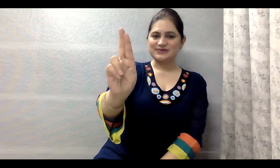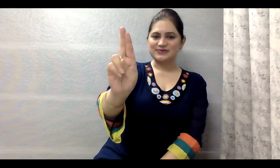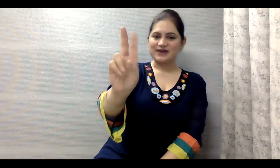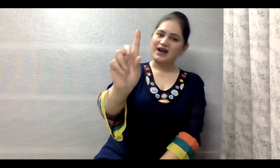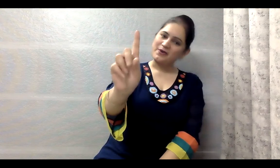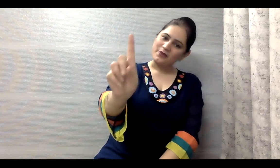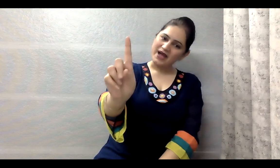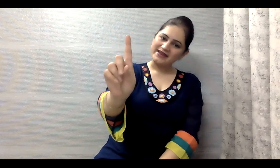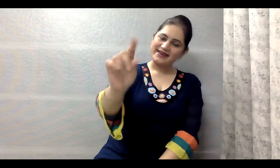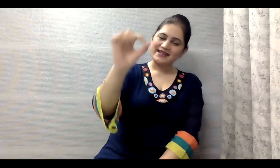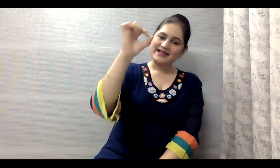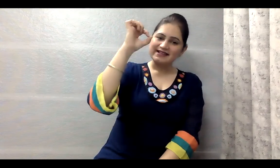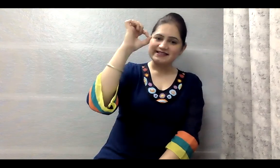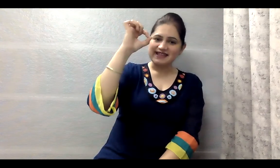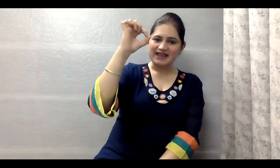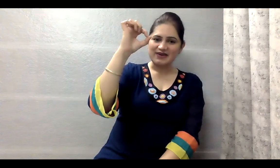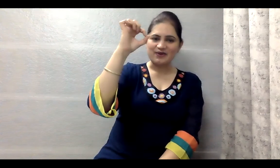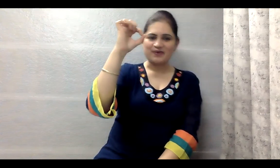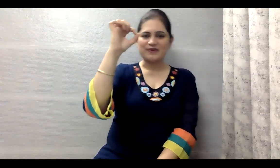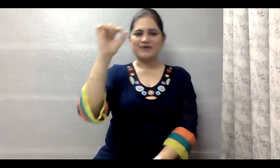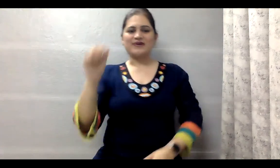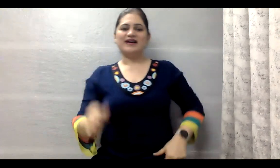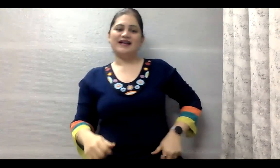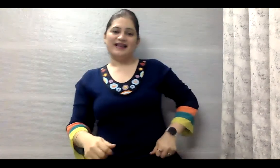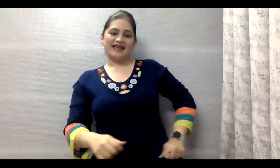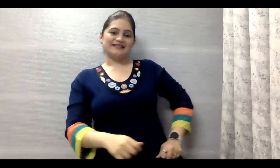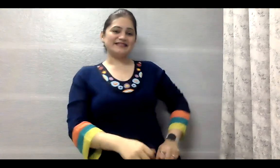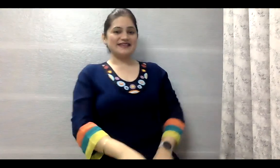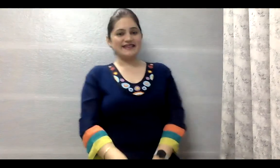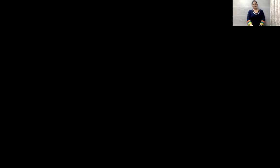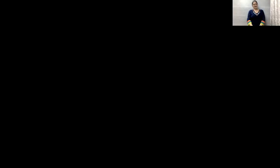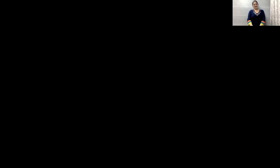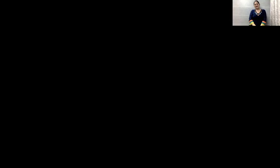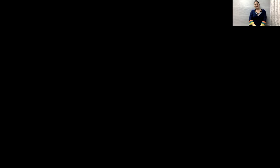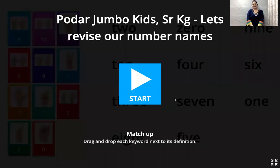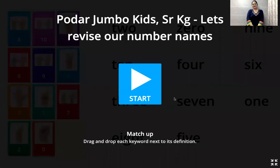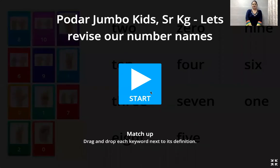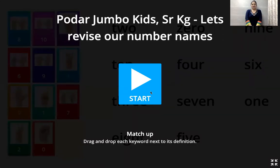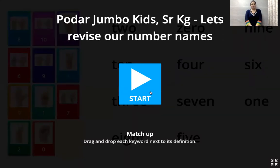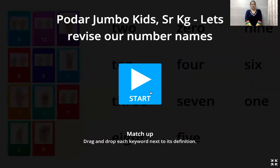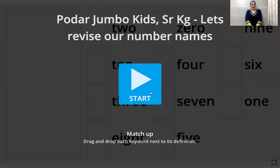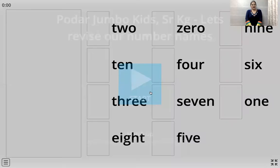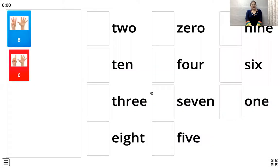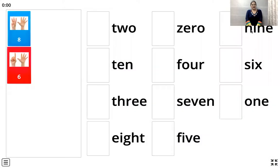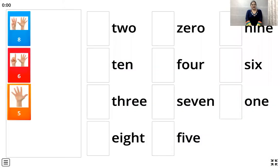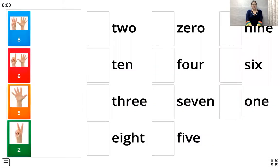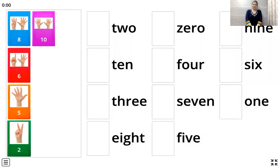one zero let's see oh wow so we're going